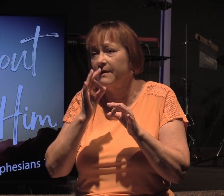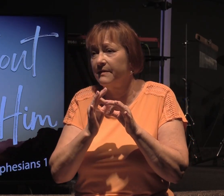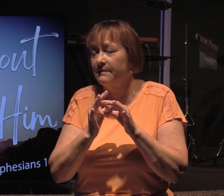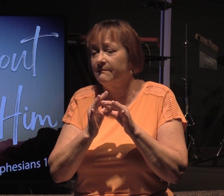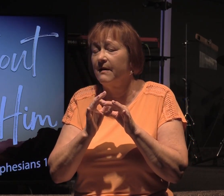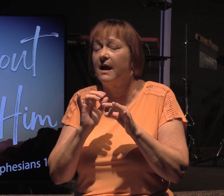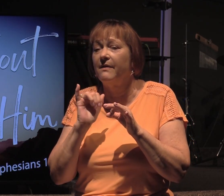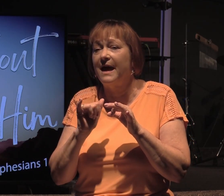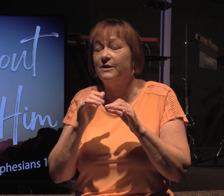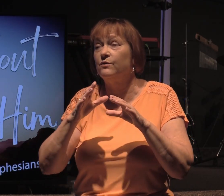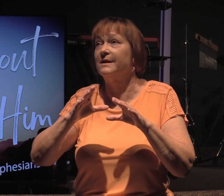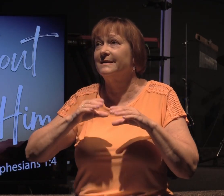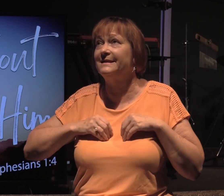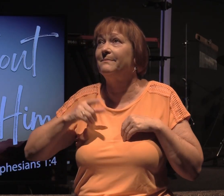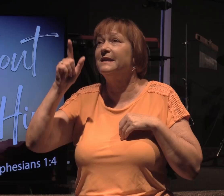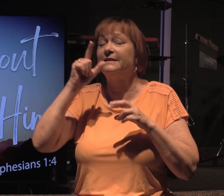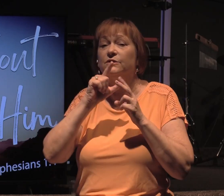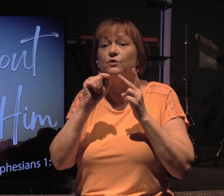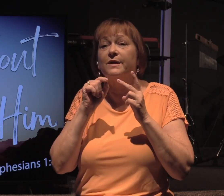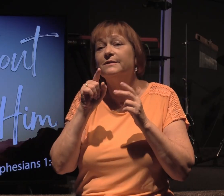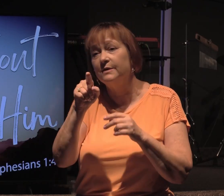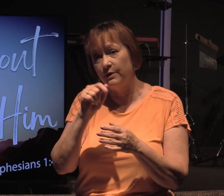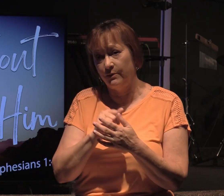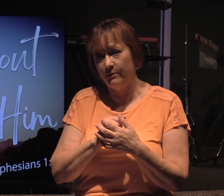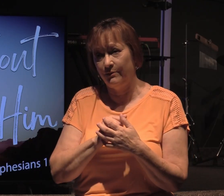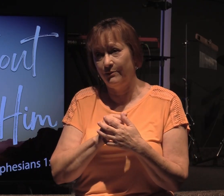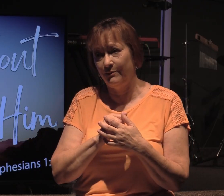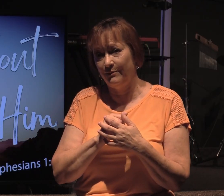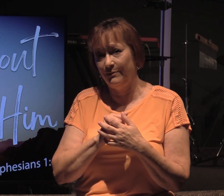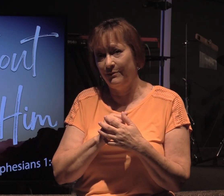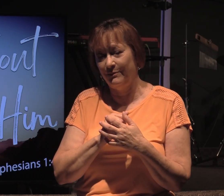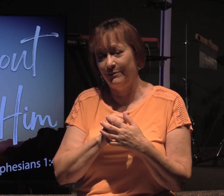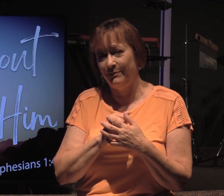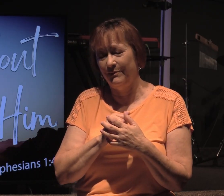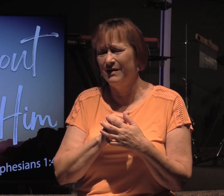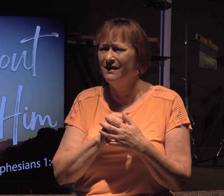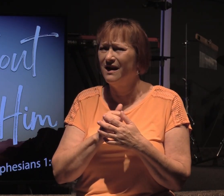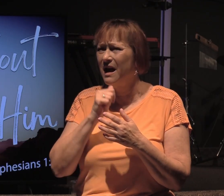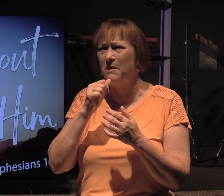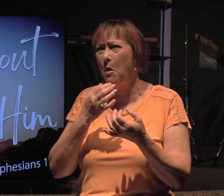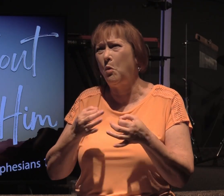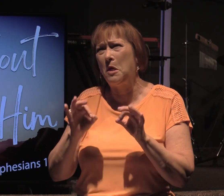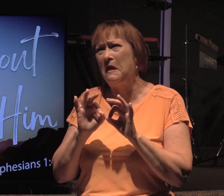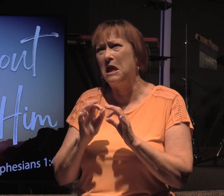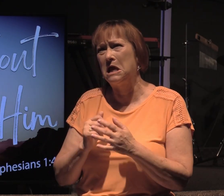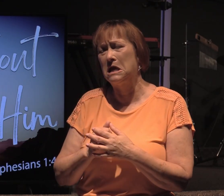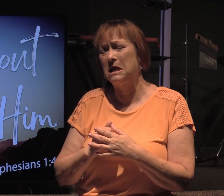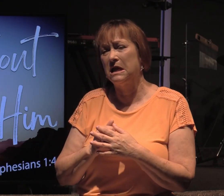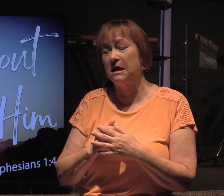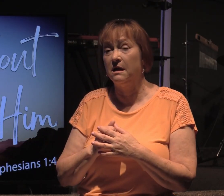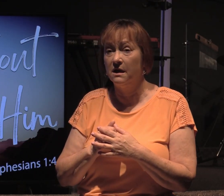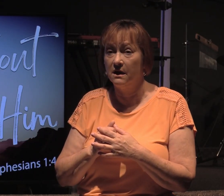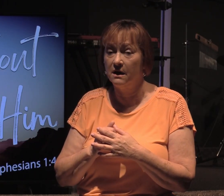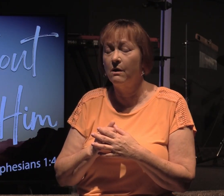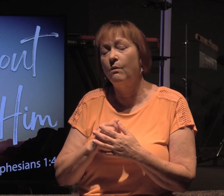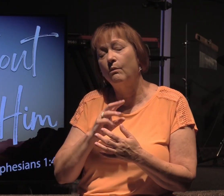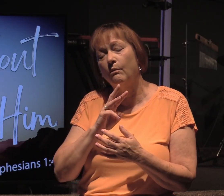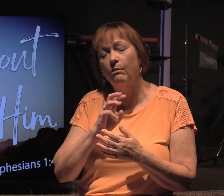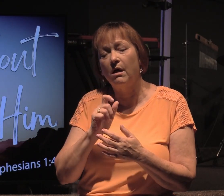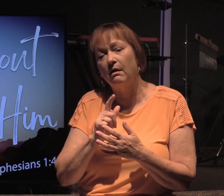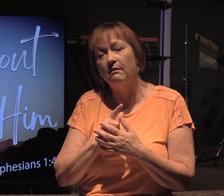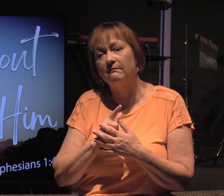and that would be to accept his choice of you. You say well I'm not worthy. Well